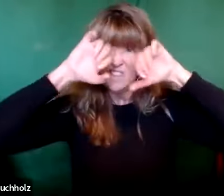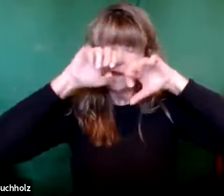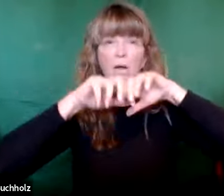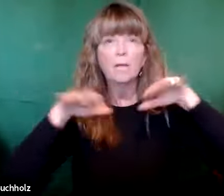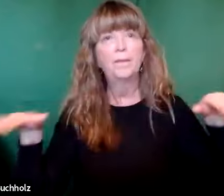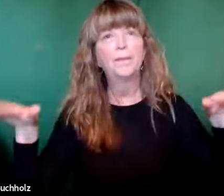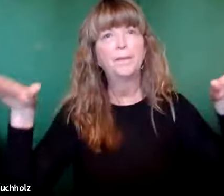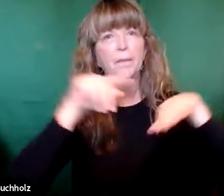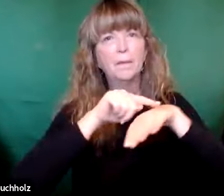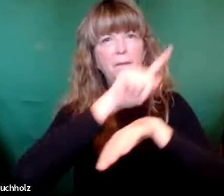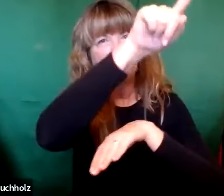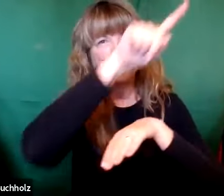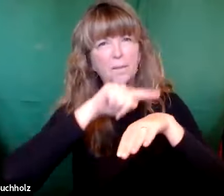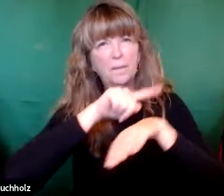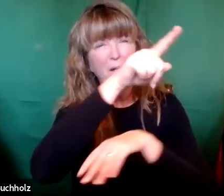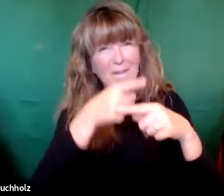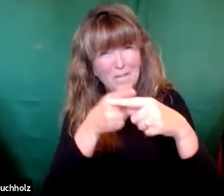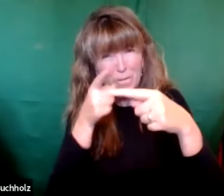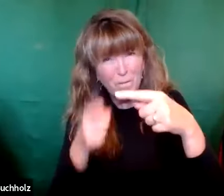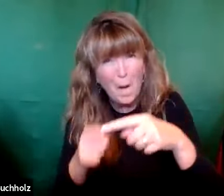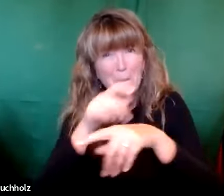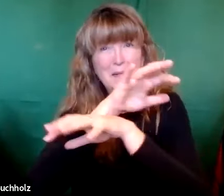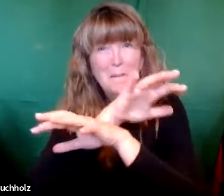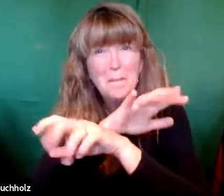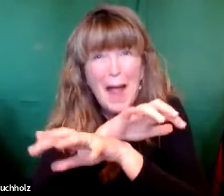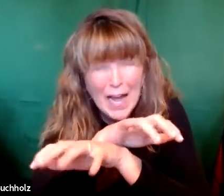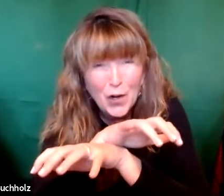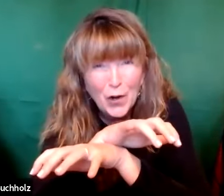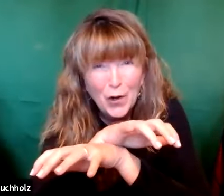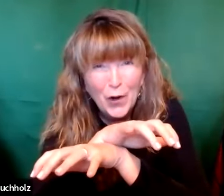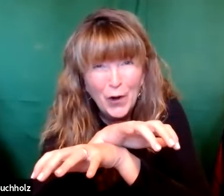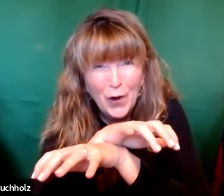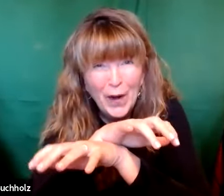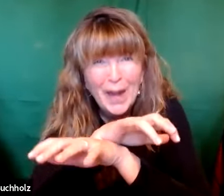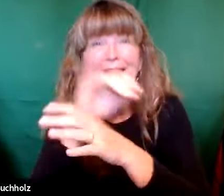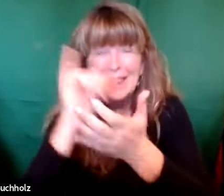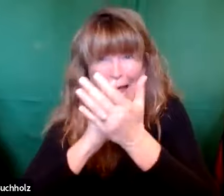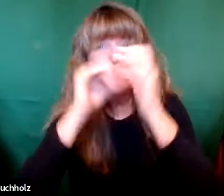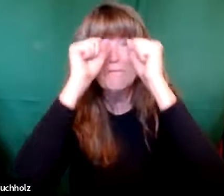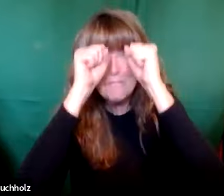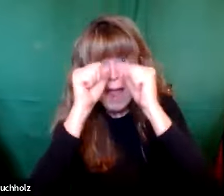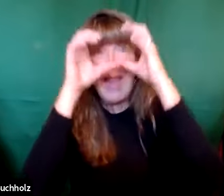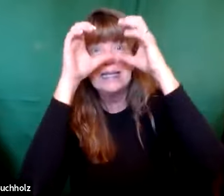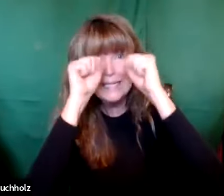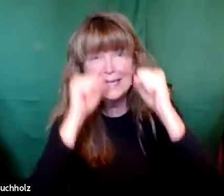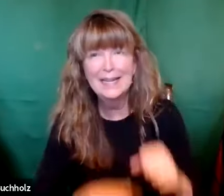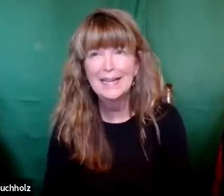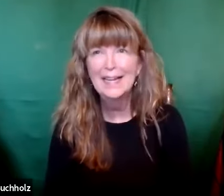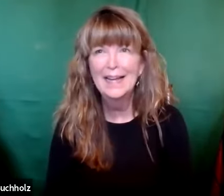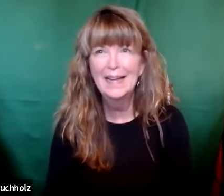makes a web to protect the egg until it hatches and can emerge and fly away. That is